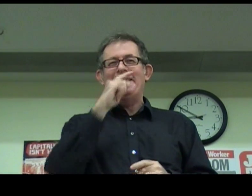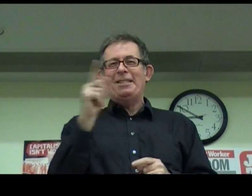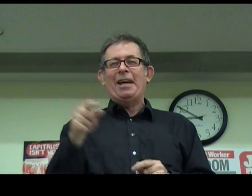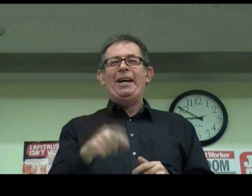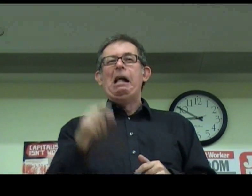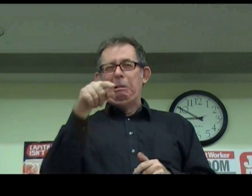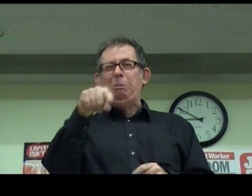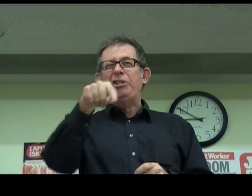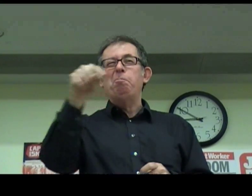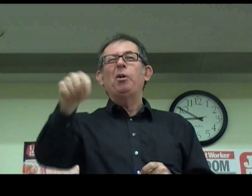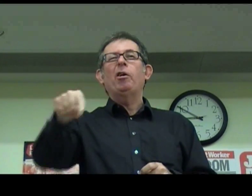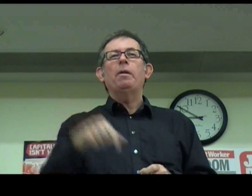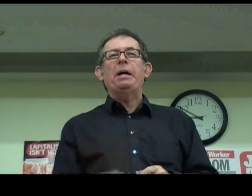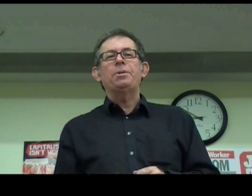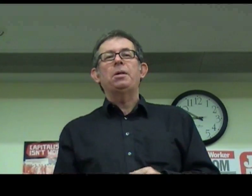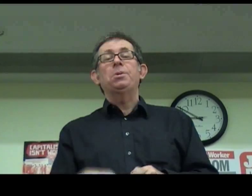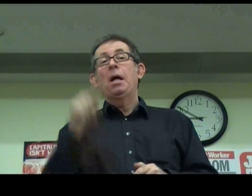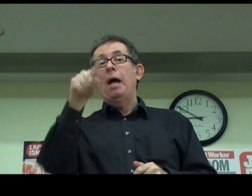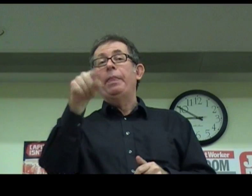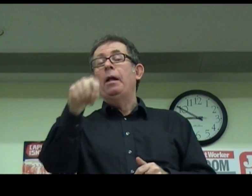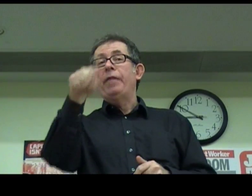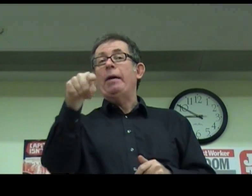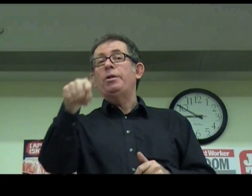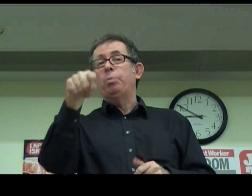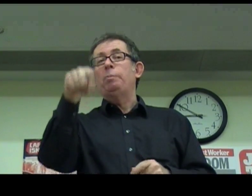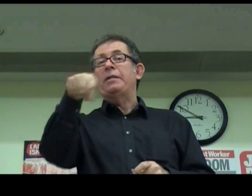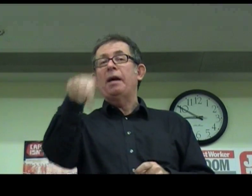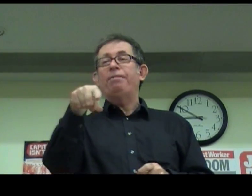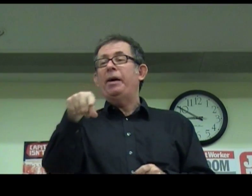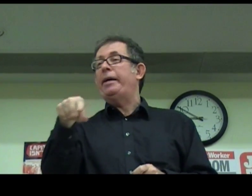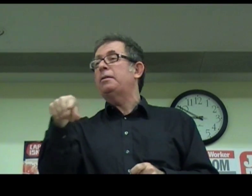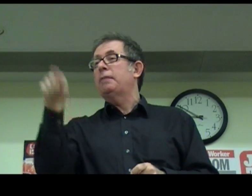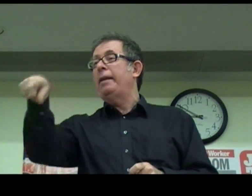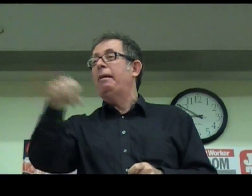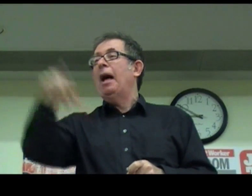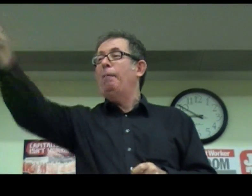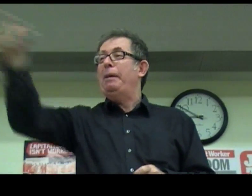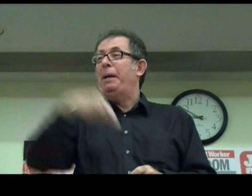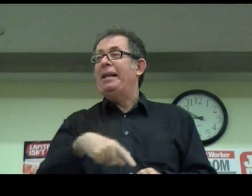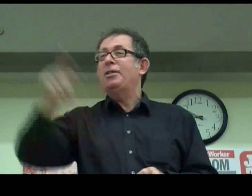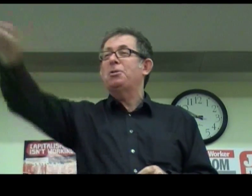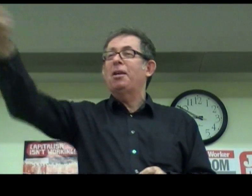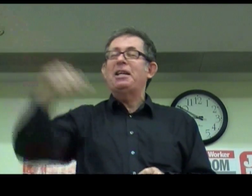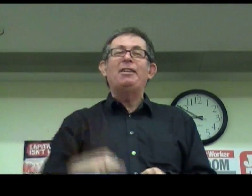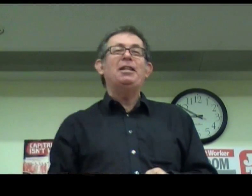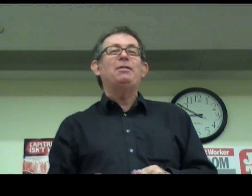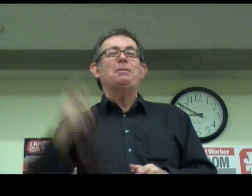is and say we should boycott the bastards. And that will be a tough fight. Then I'll be appealing to the solidarity of the